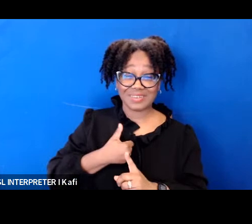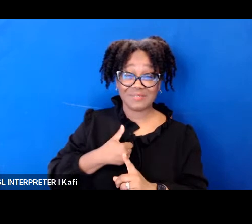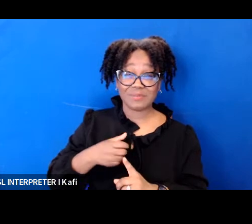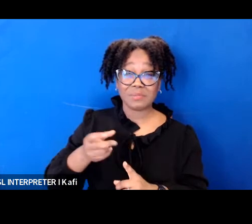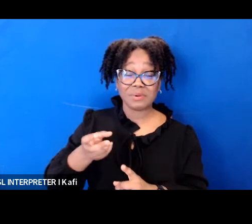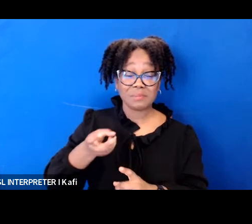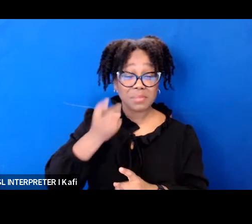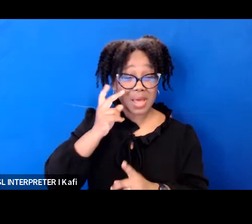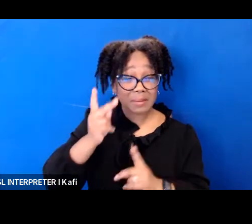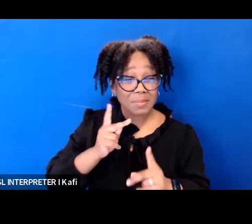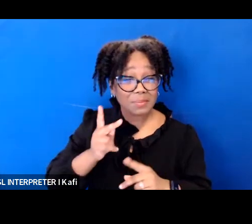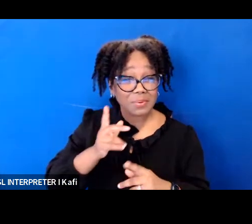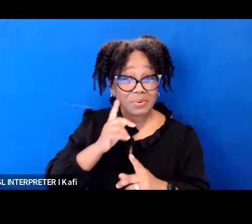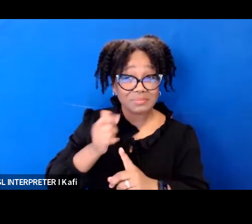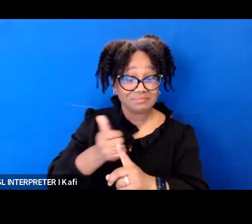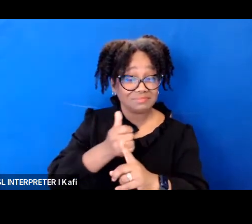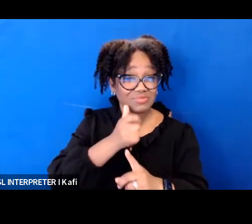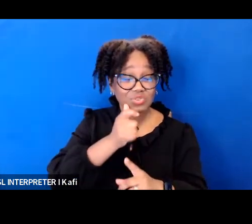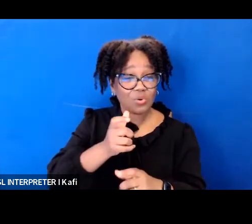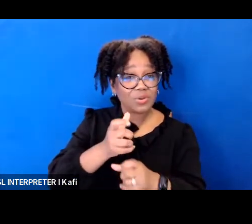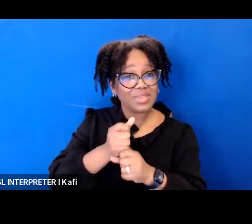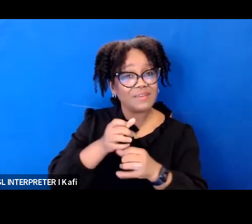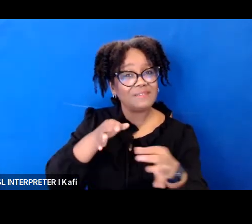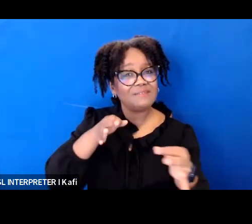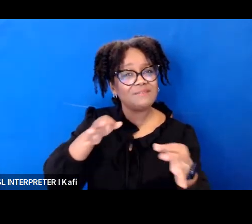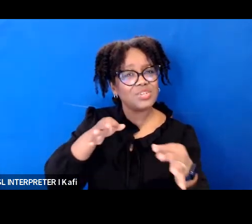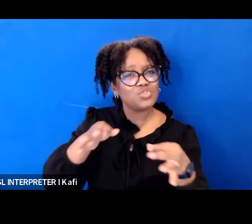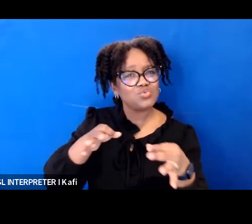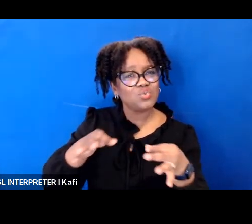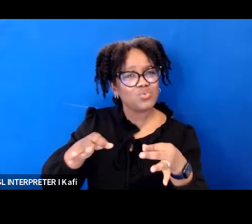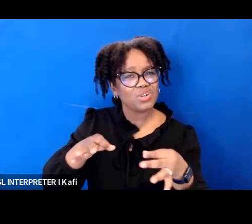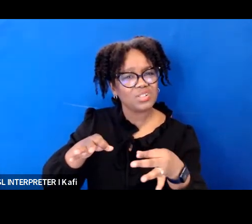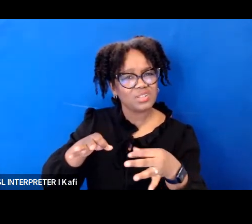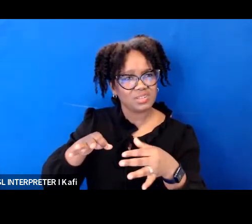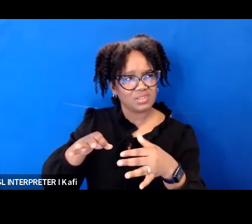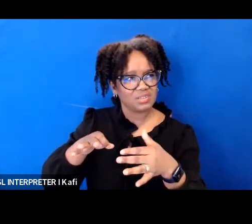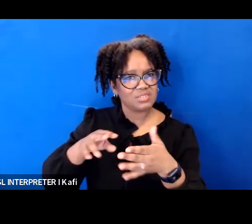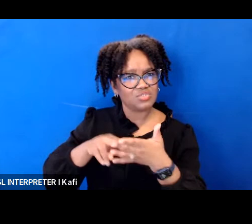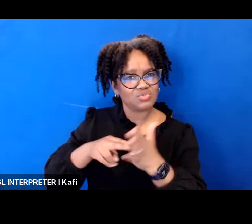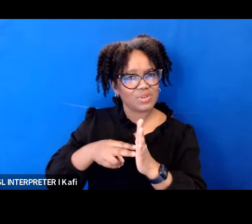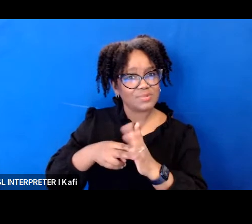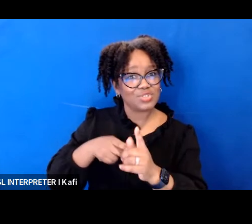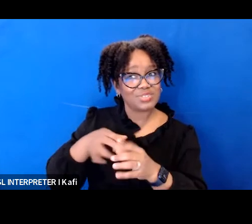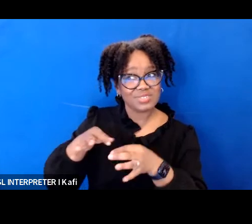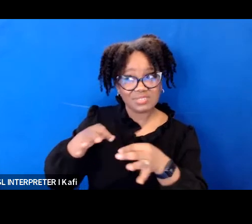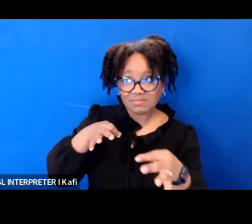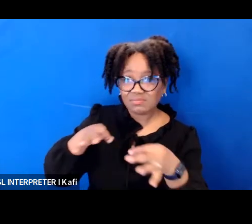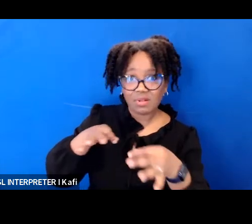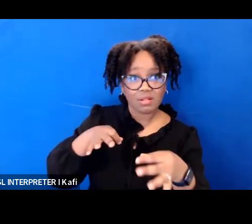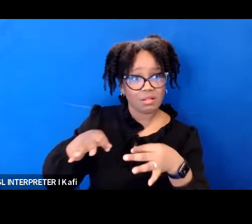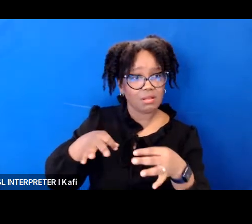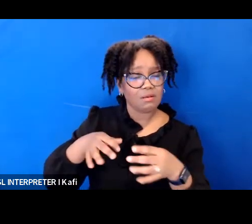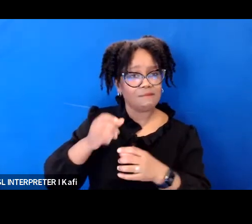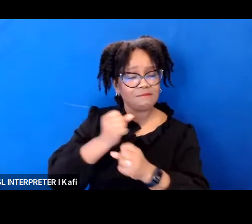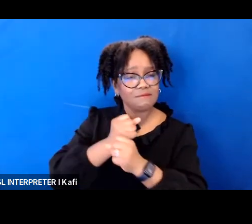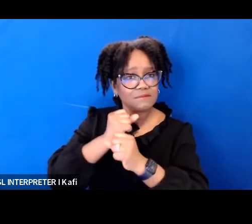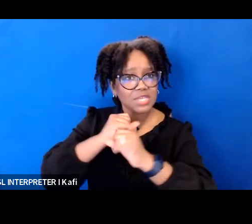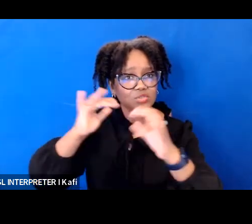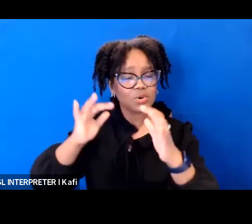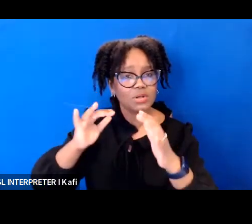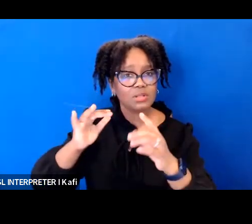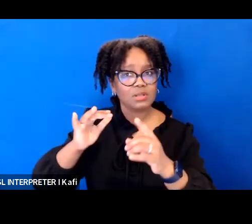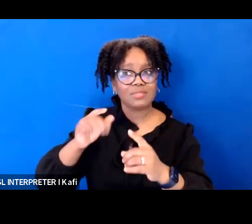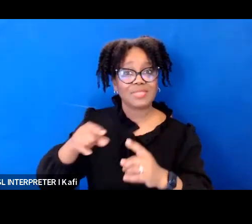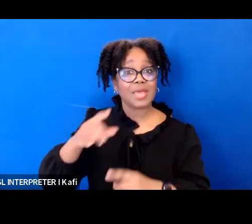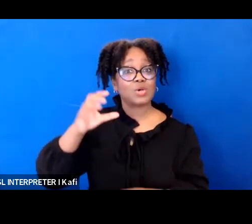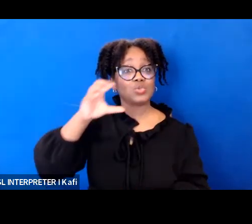descriptions assume by my voice that i'm white and we don't want to create